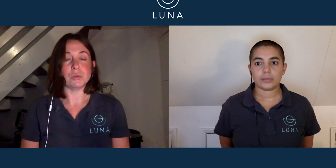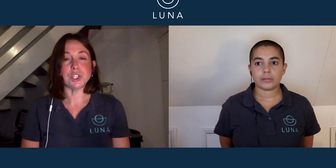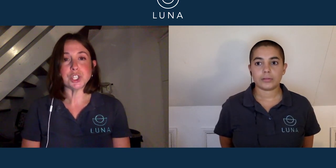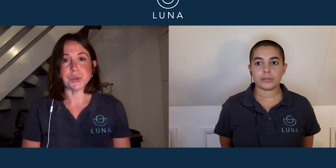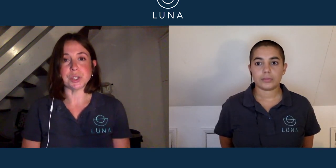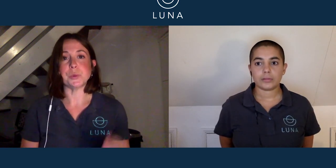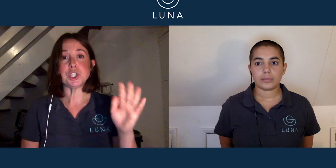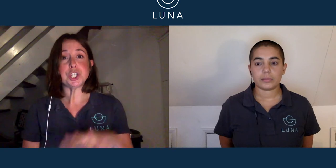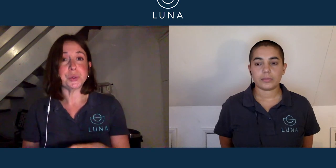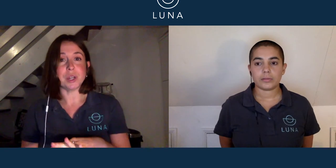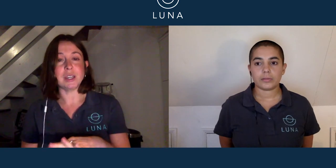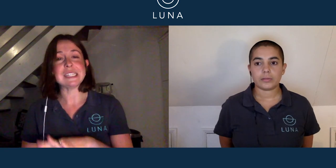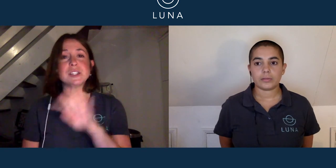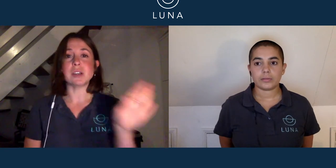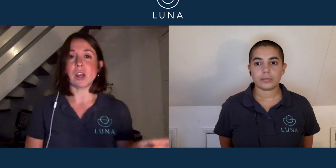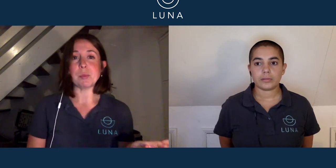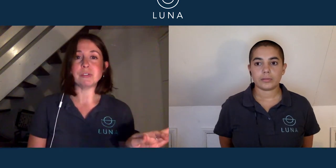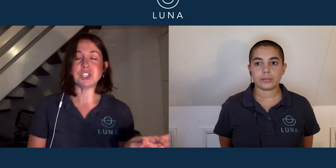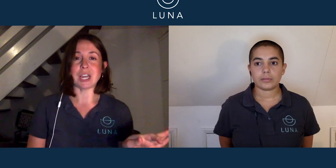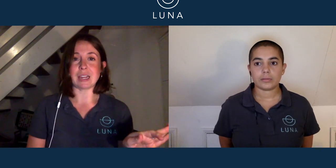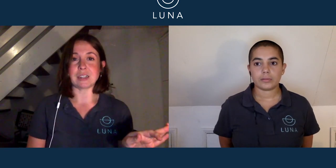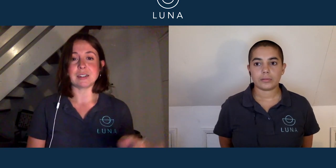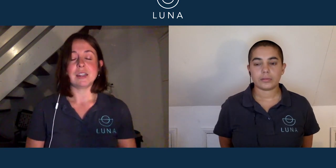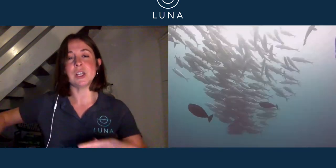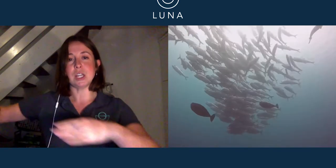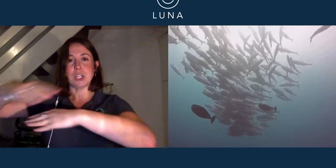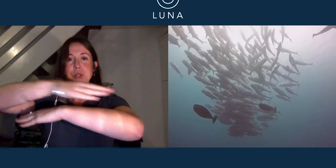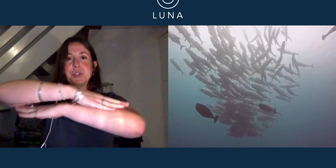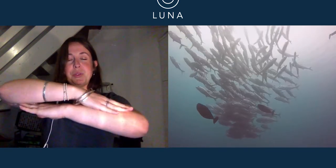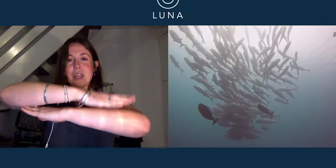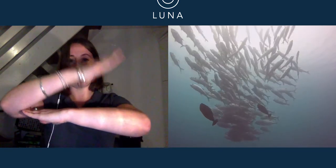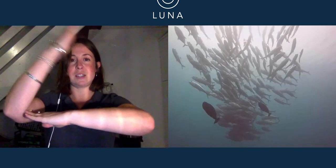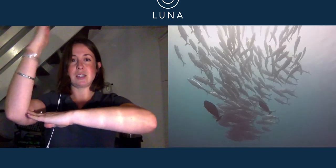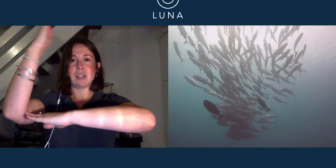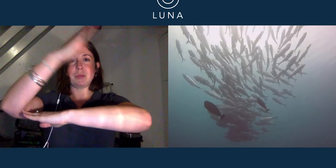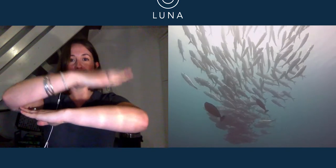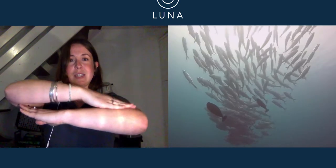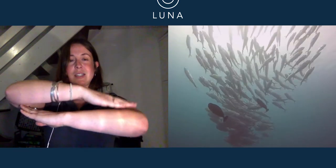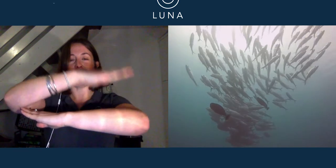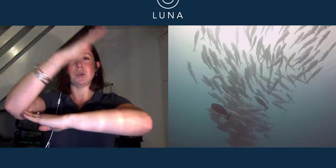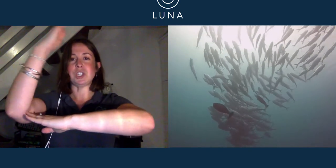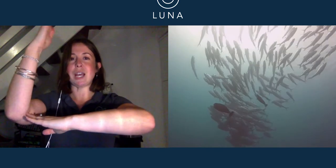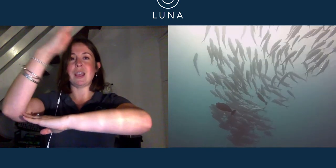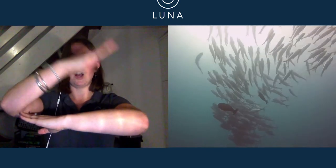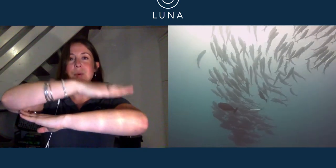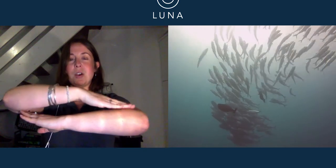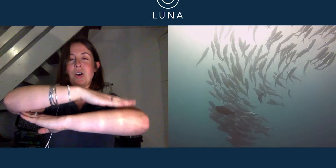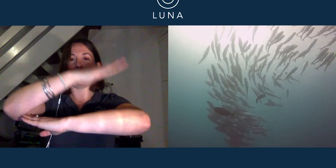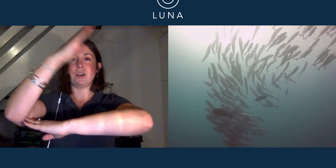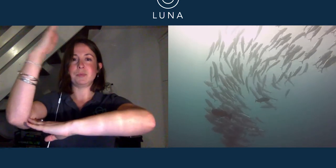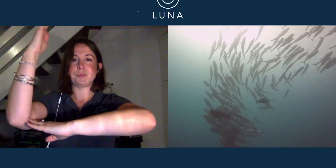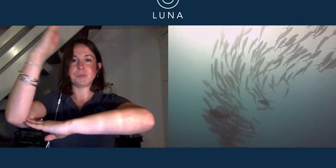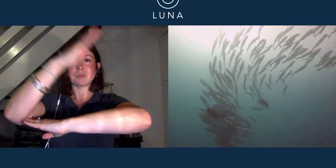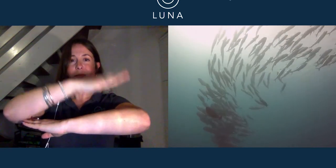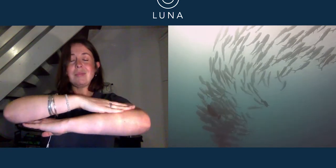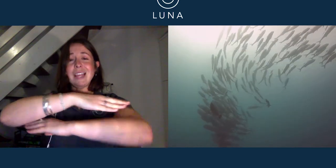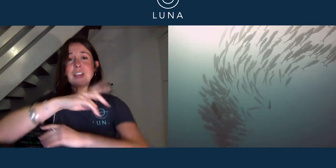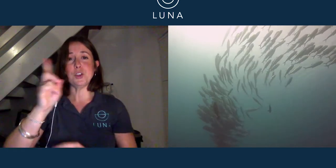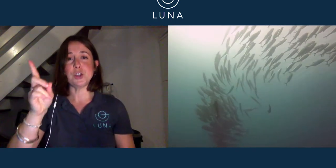a tuna. So a tuna is a type of jack. You do this because it's like you're jacking up a car. If you know